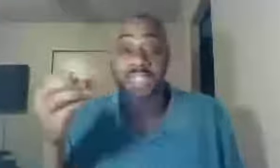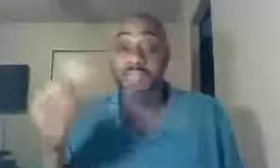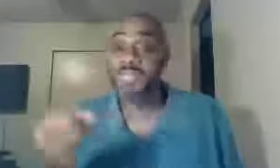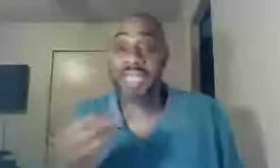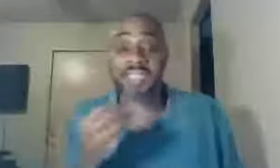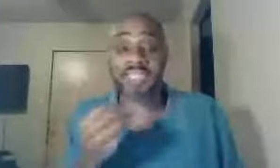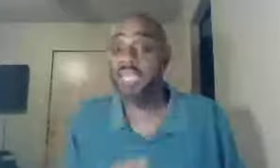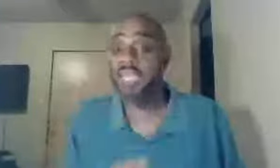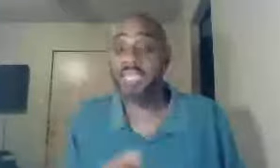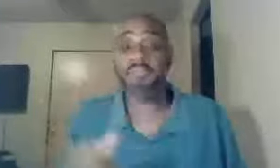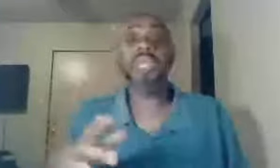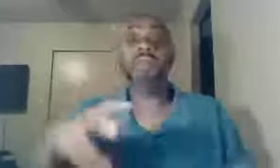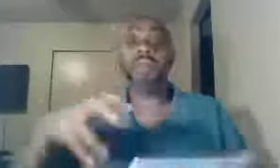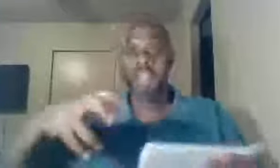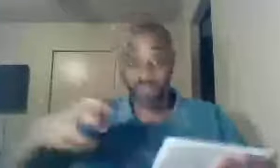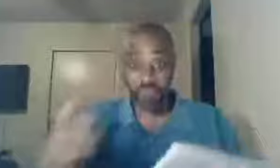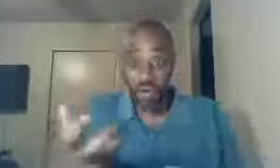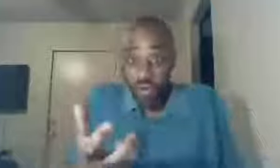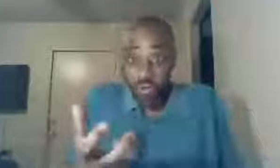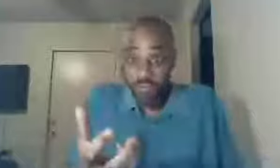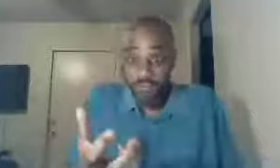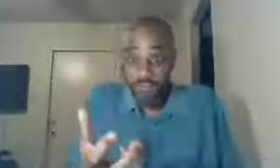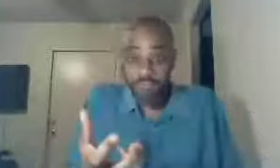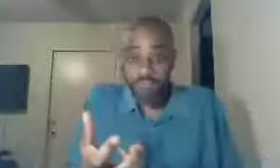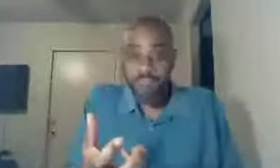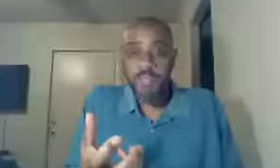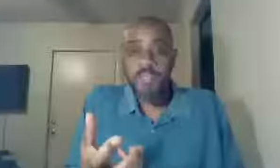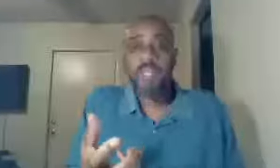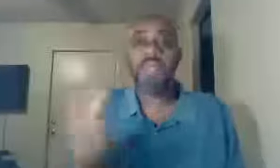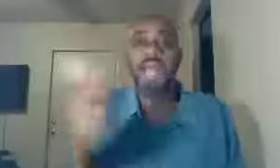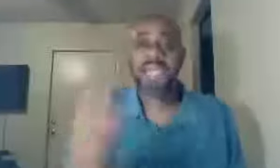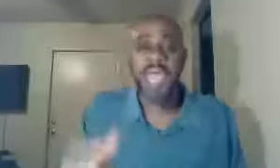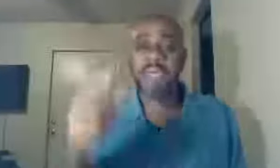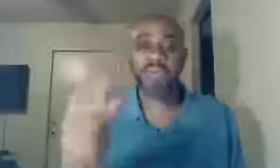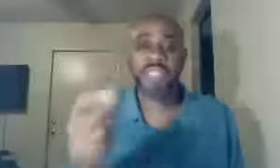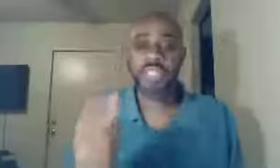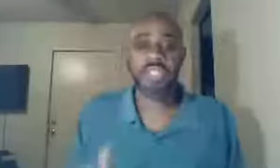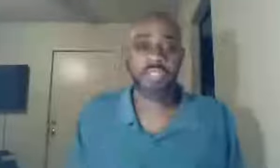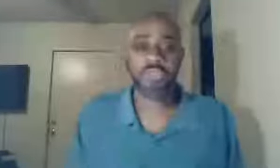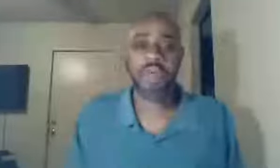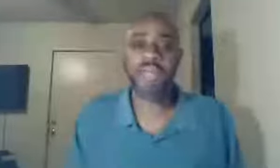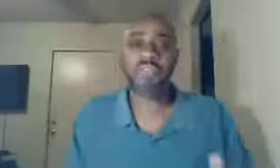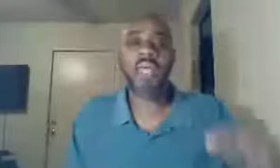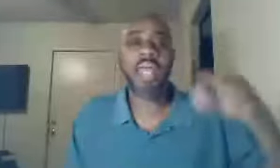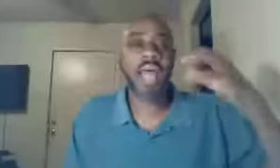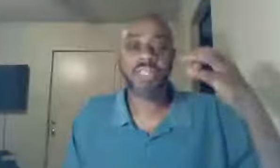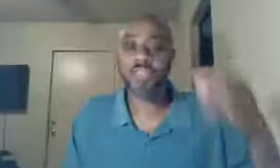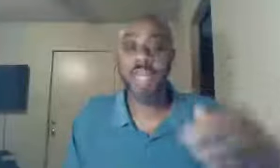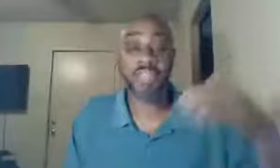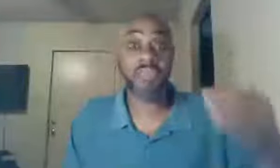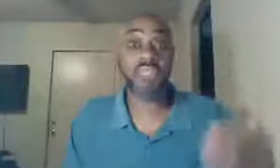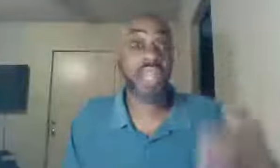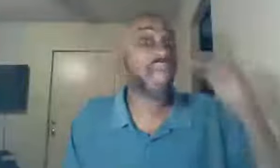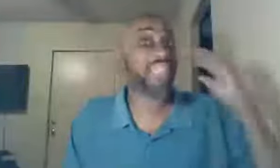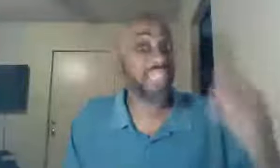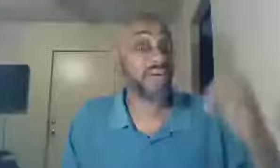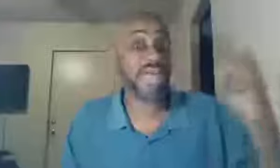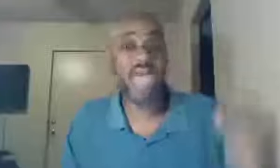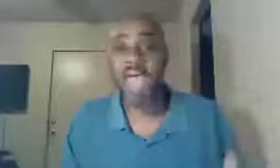and precise, doesn't mean, it was not full, but I came preaching Jesus Christ, and I suspect if he was there, a year and a half,